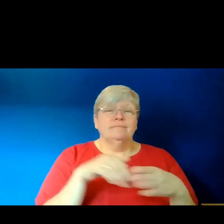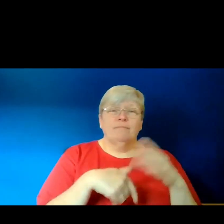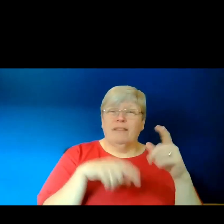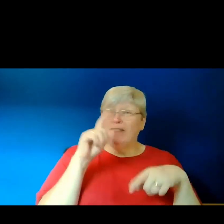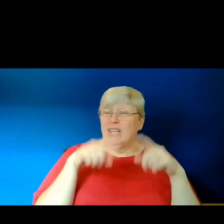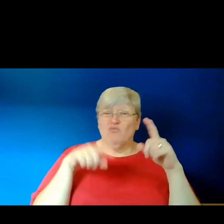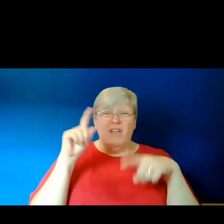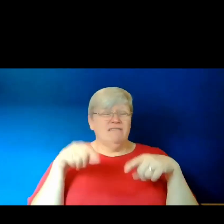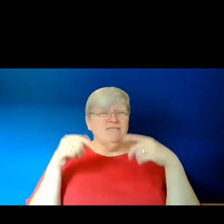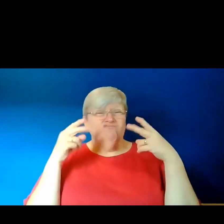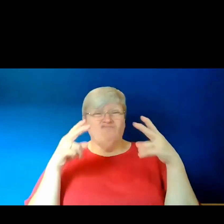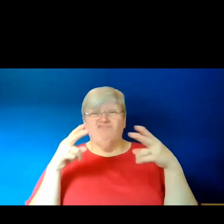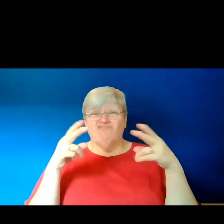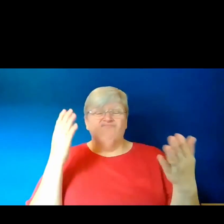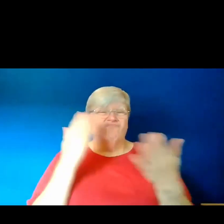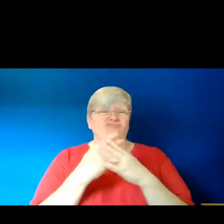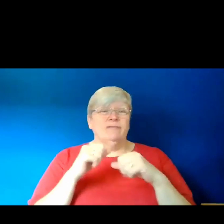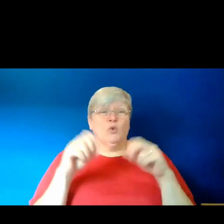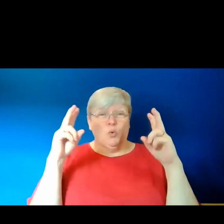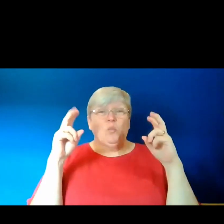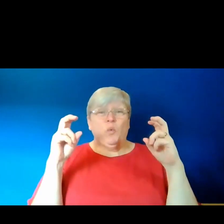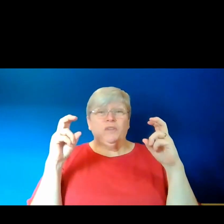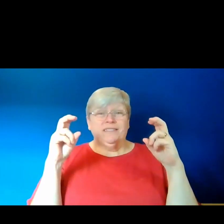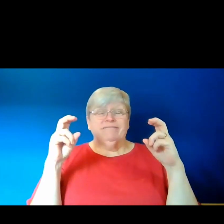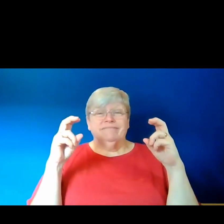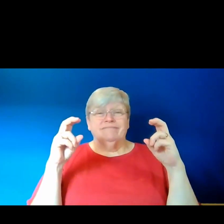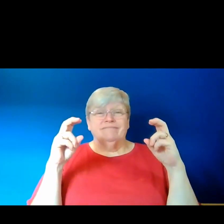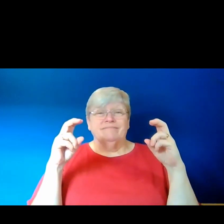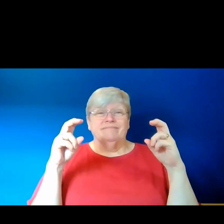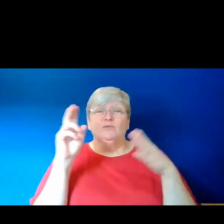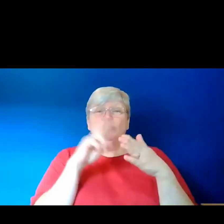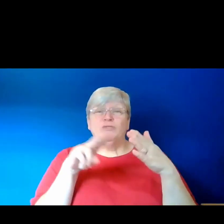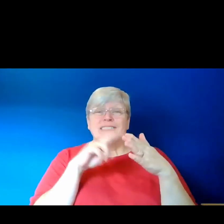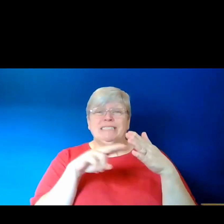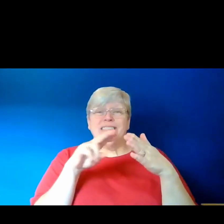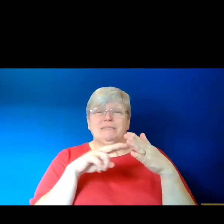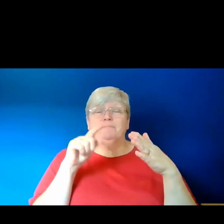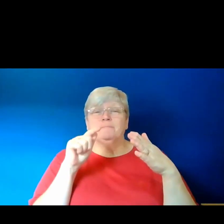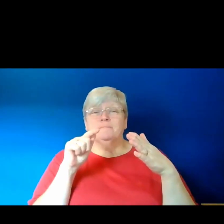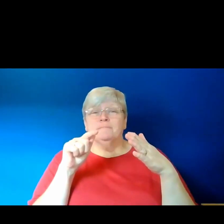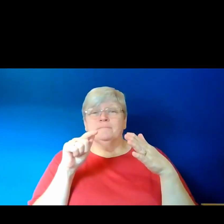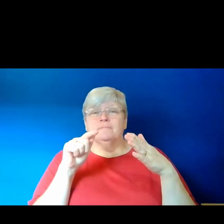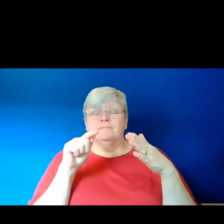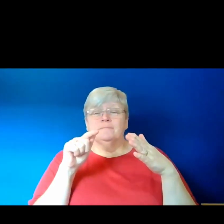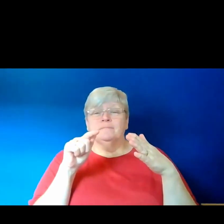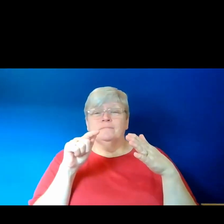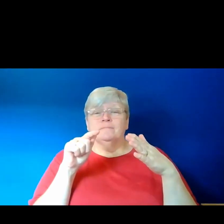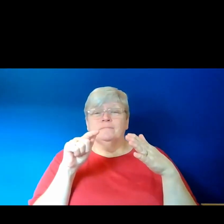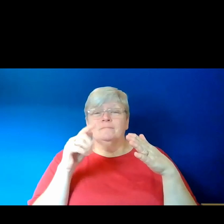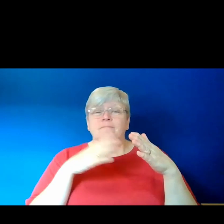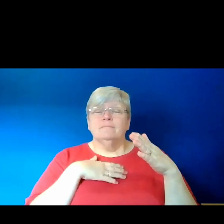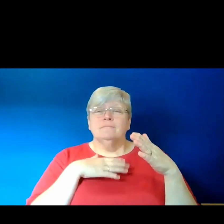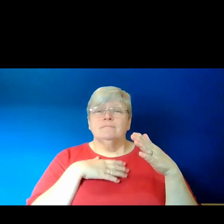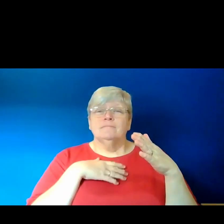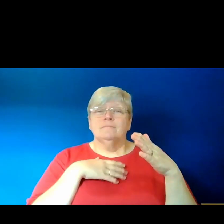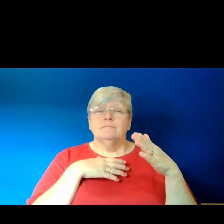this really good quote are attributed to her. So I'll just read out a version of it to you. I'd like to